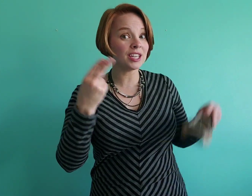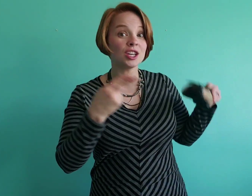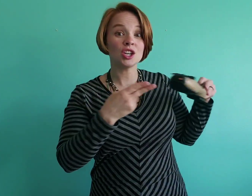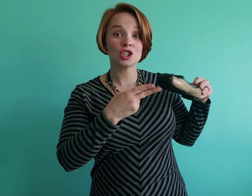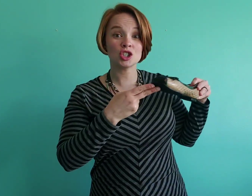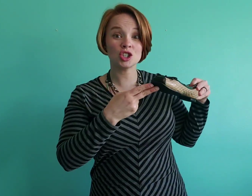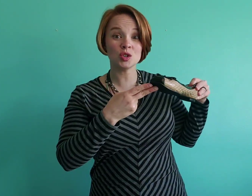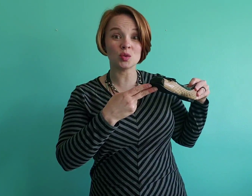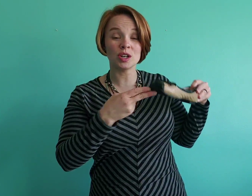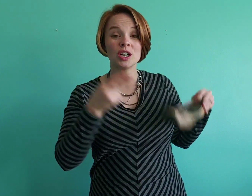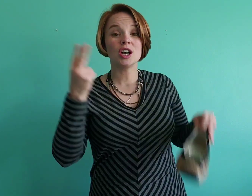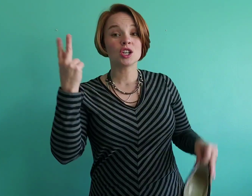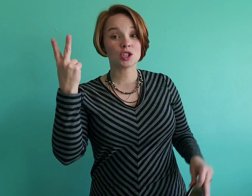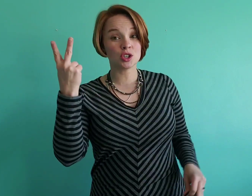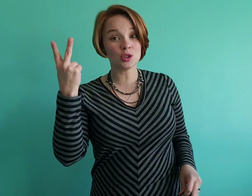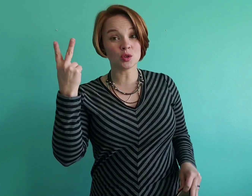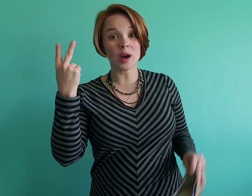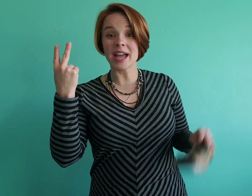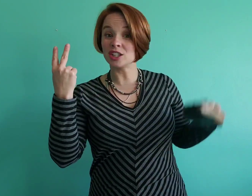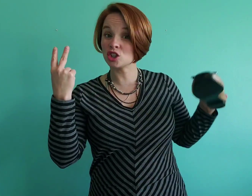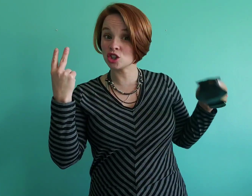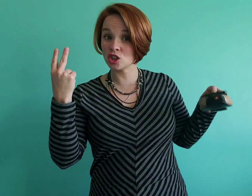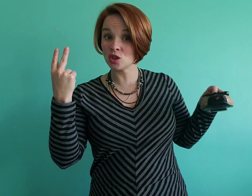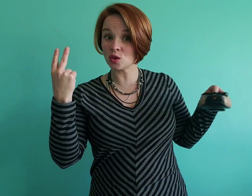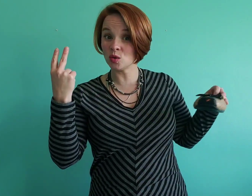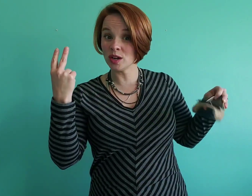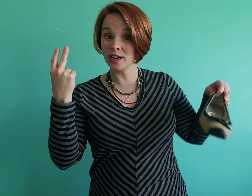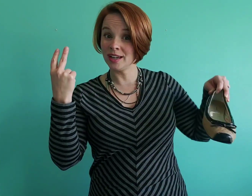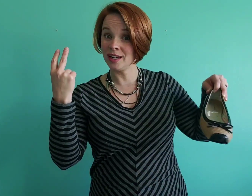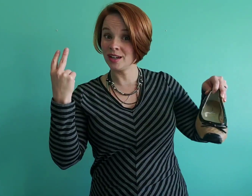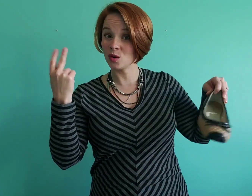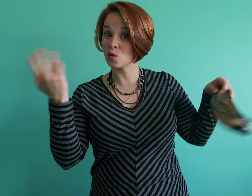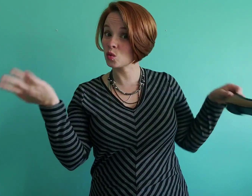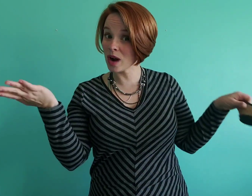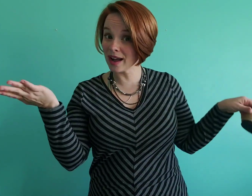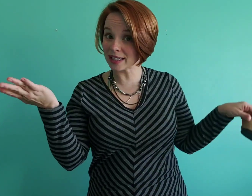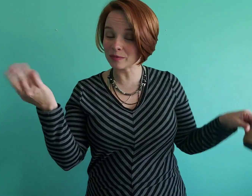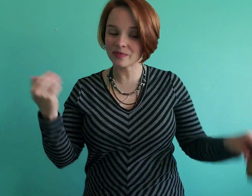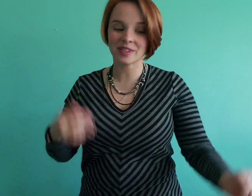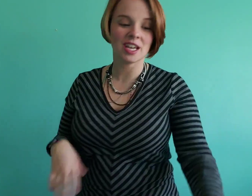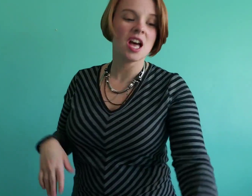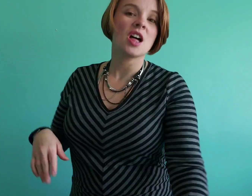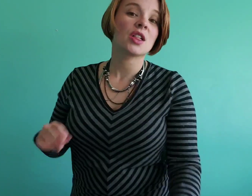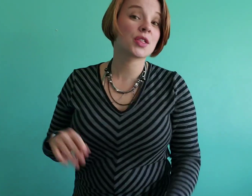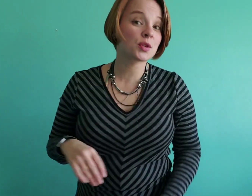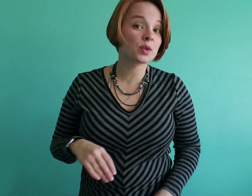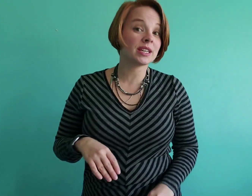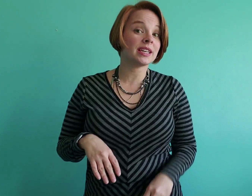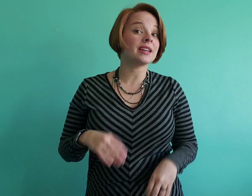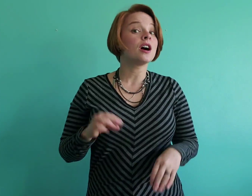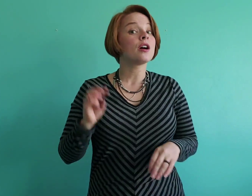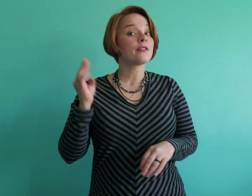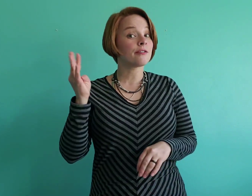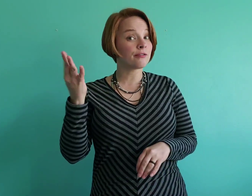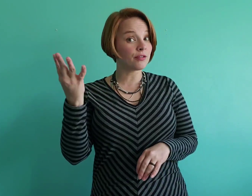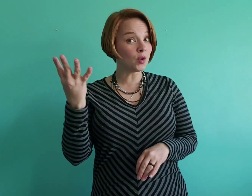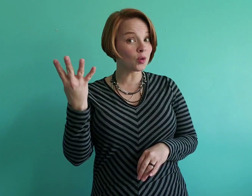shoe. Two and shoe rhyme. Three, four,